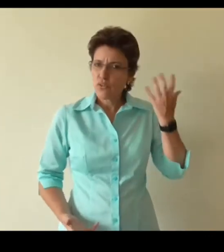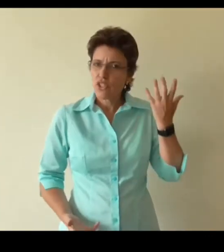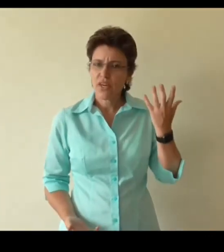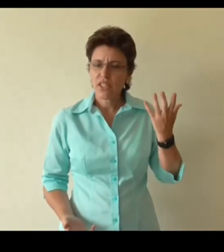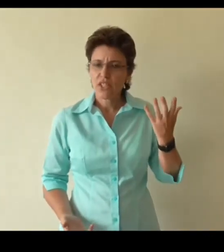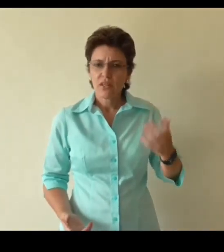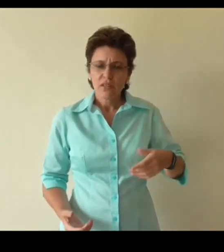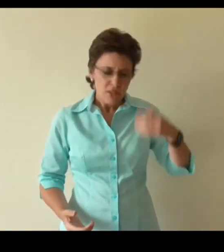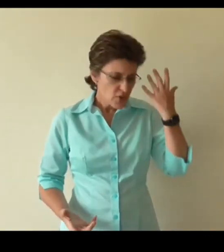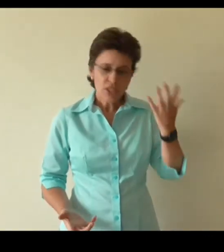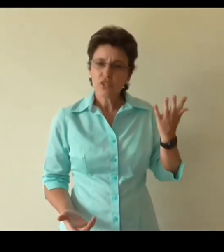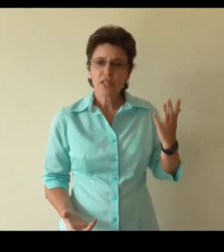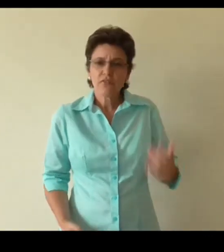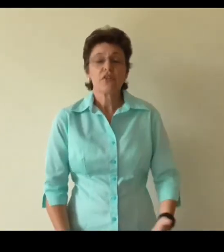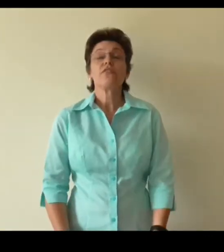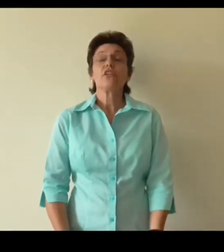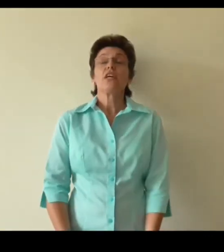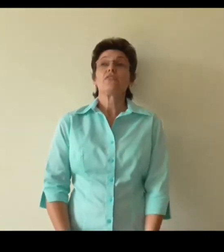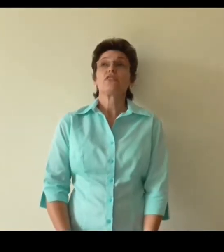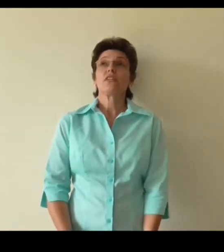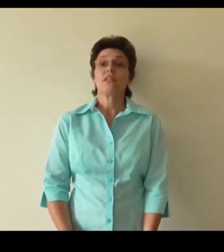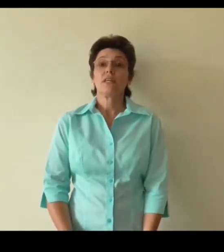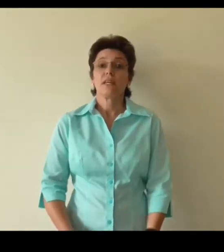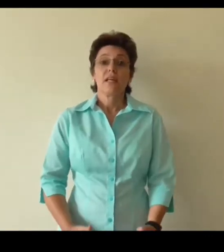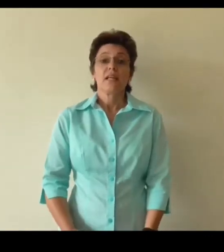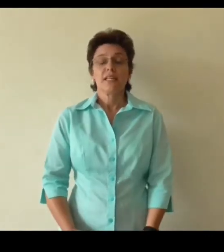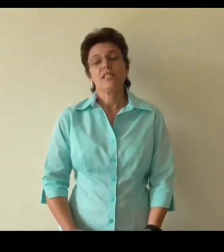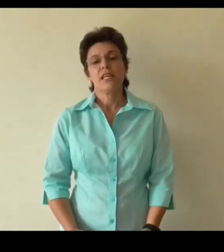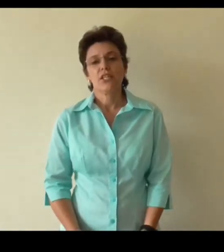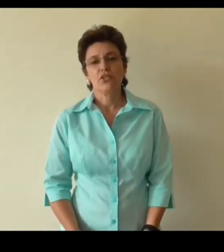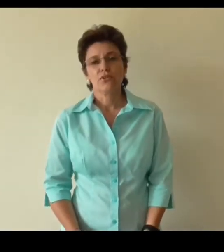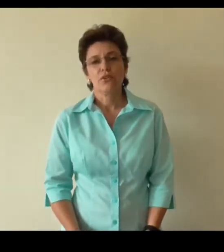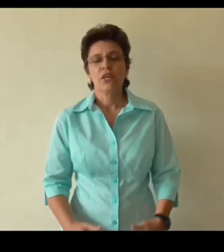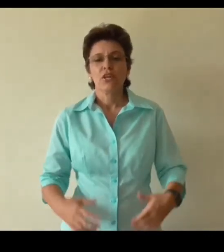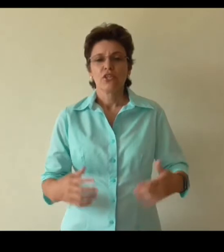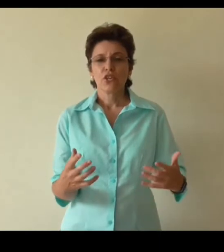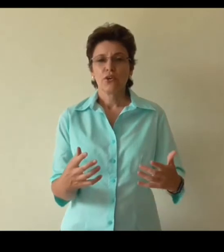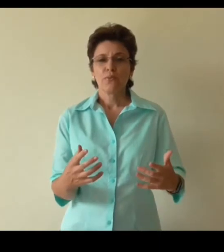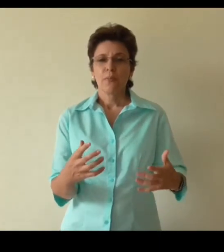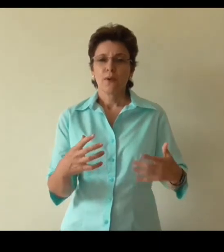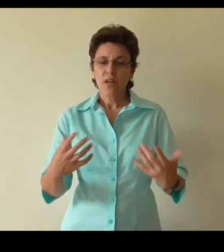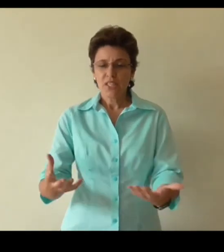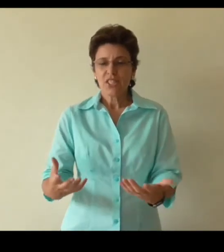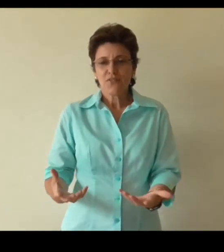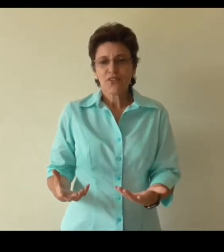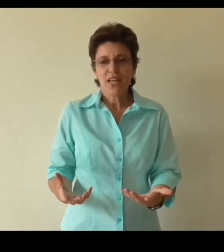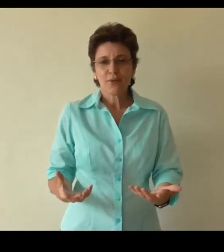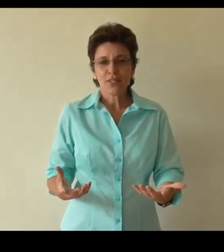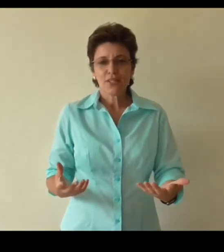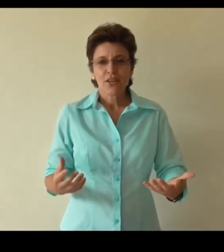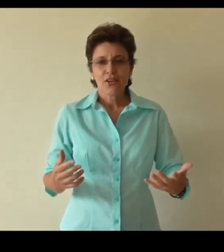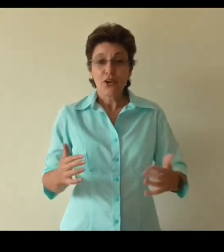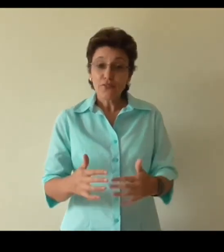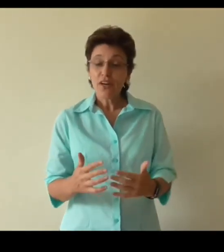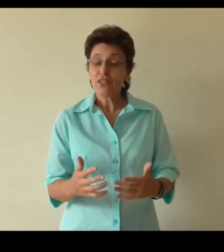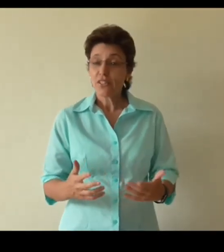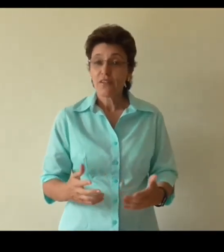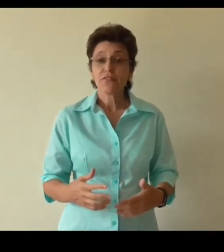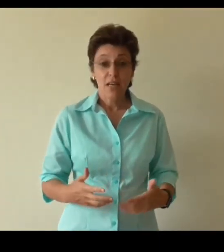or a scratch scratch yourself don't feel you have to sit there like a statue. So what I suggest for you now is go find yourself a